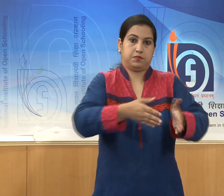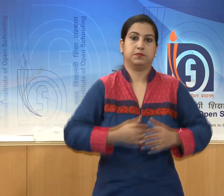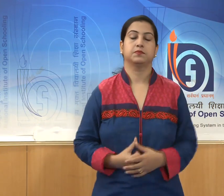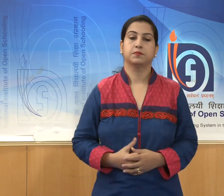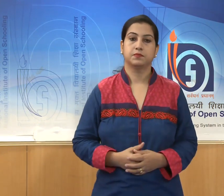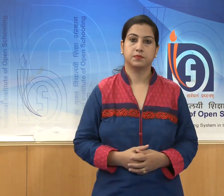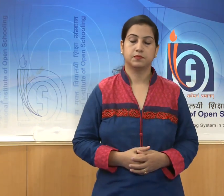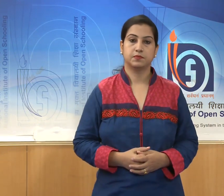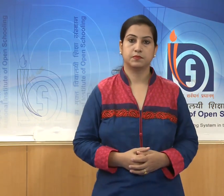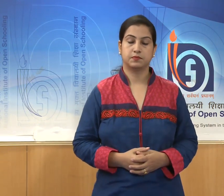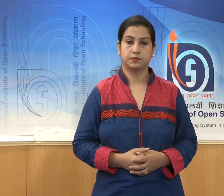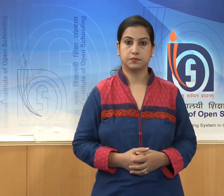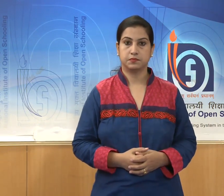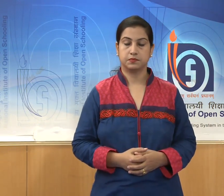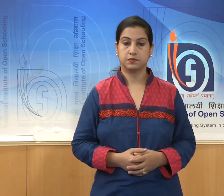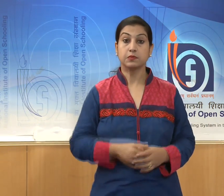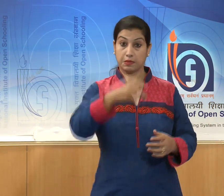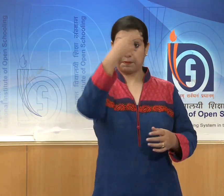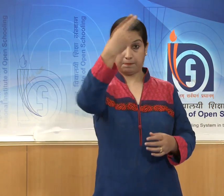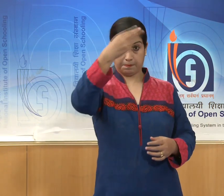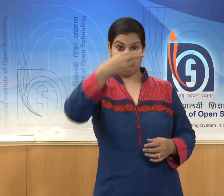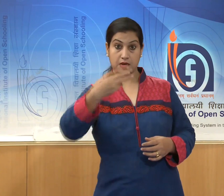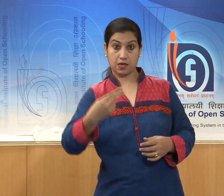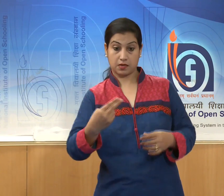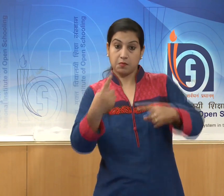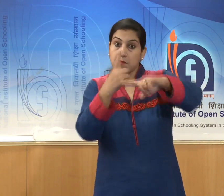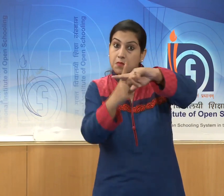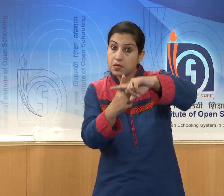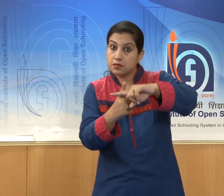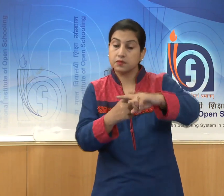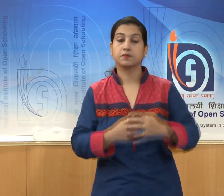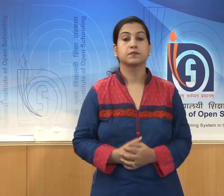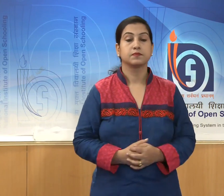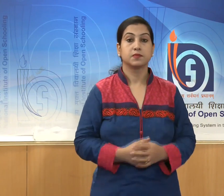Beside paintings and sculptures,